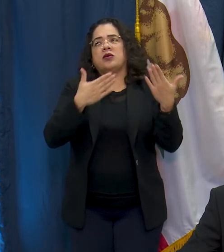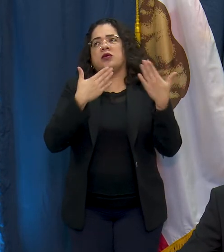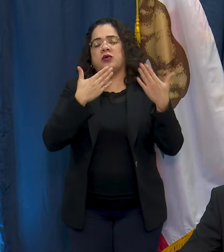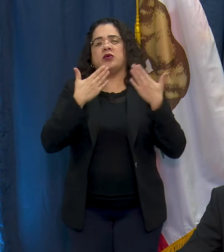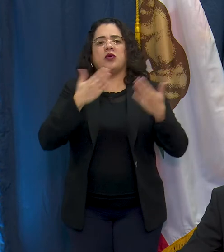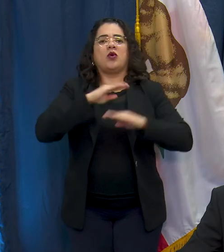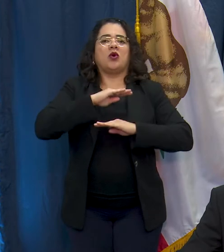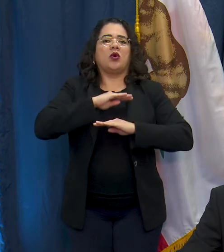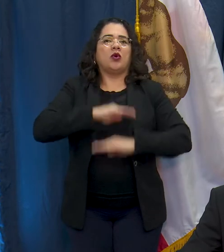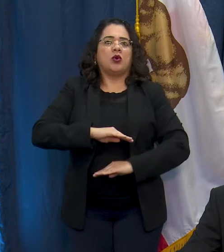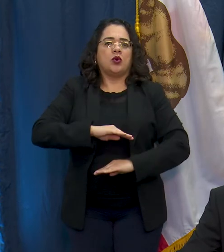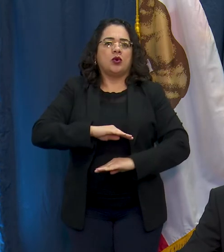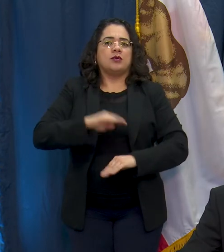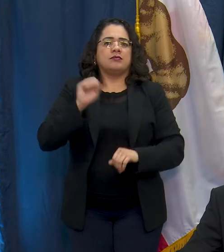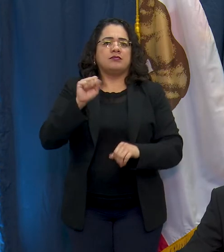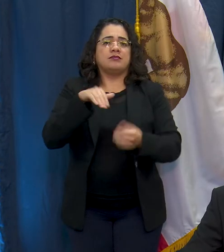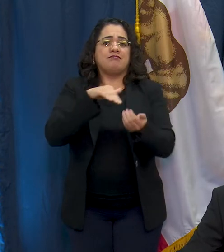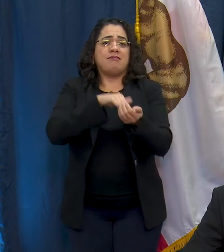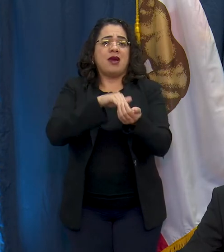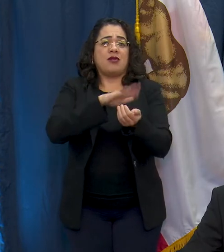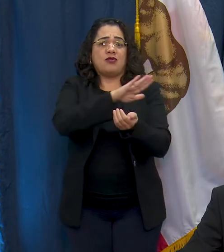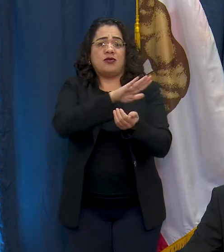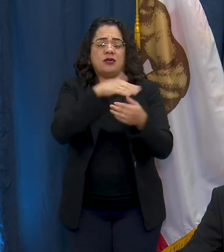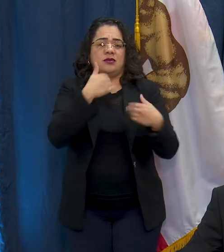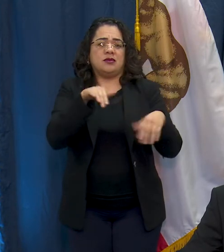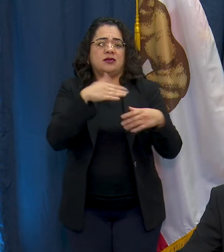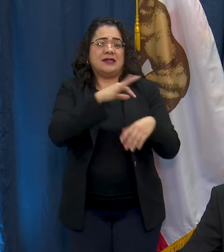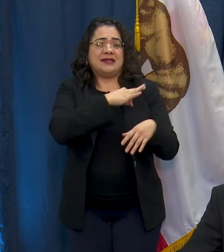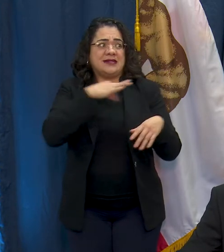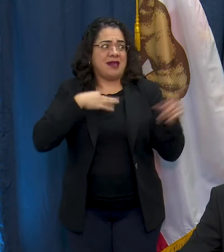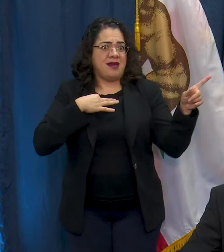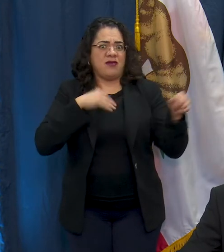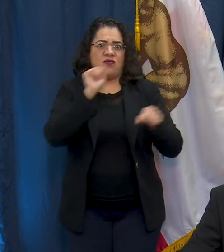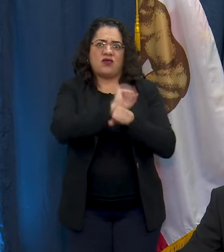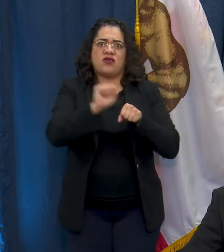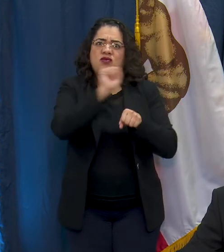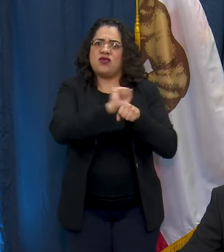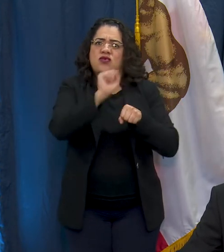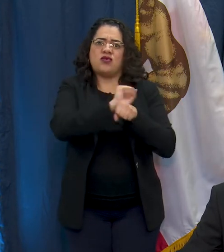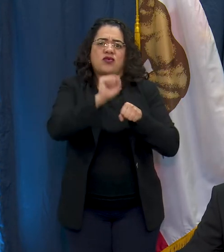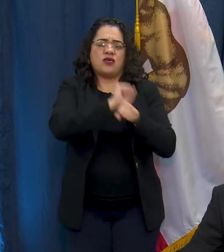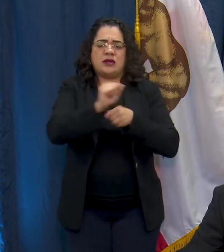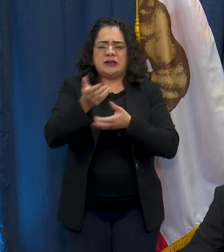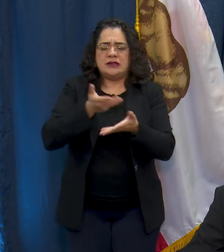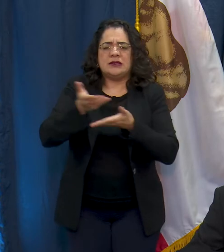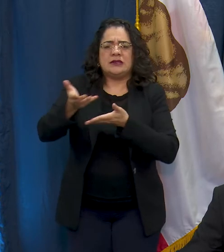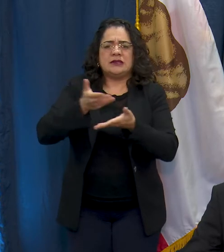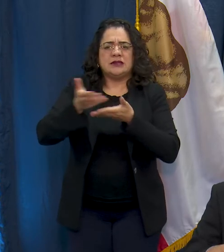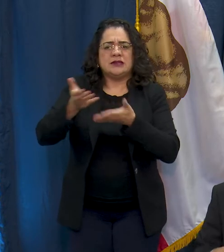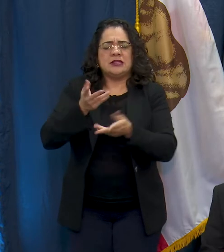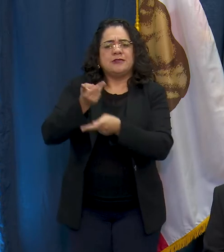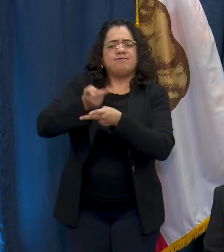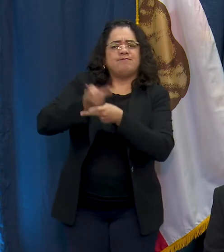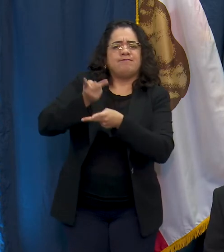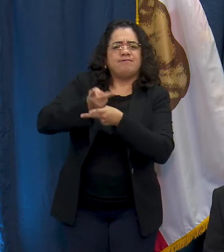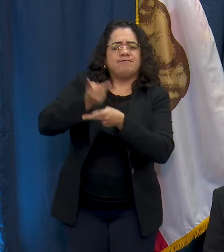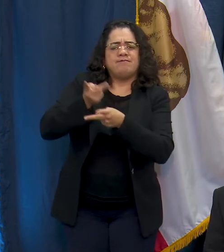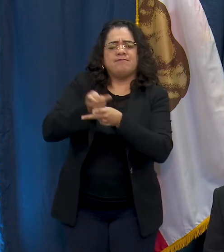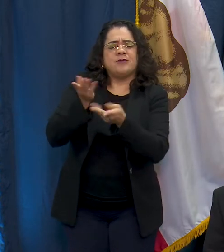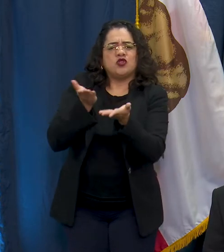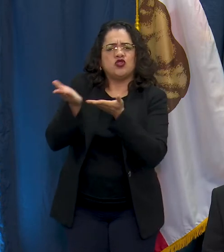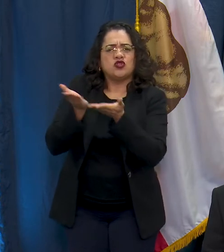should all be grateful to the medical personnel that are actively working with those that are in the hospital right now